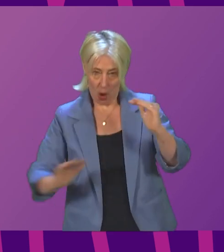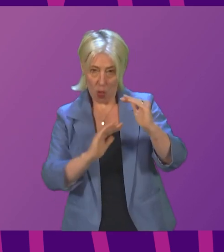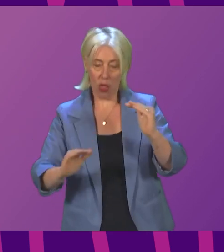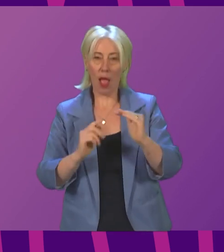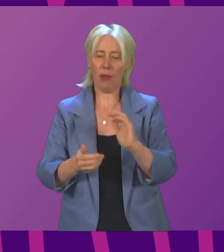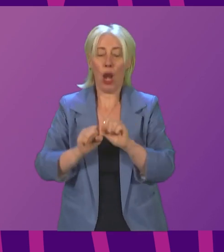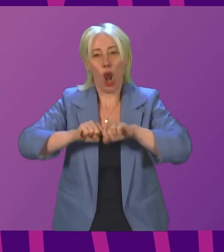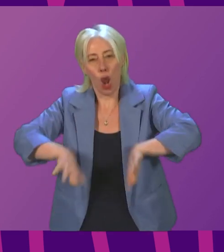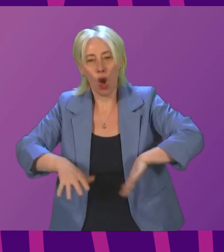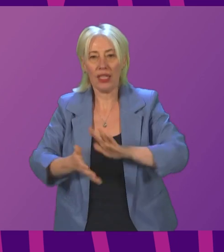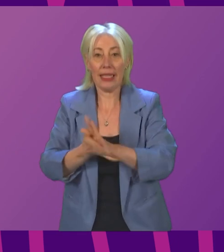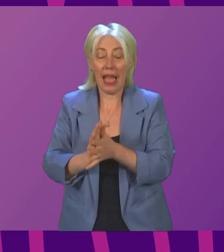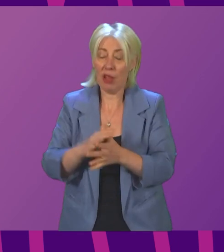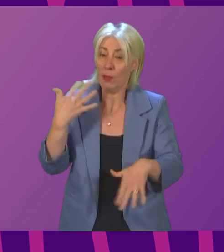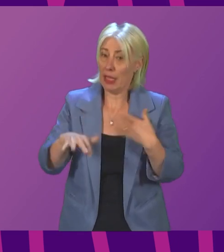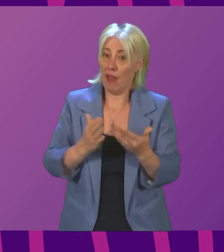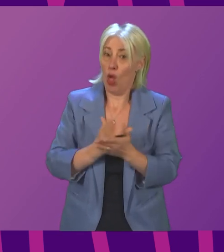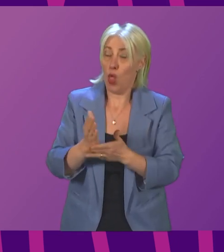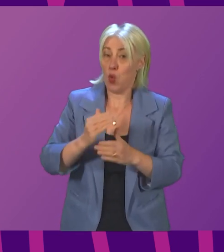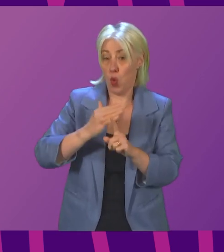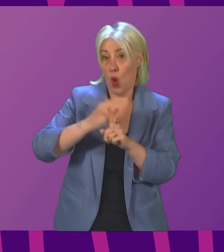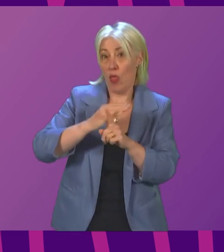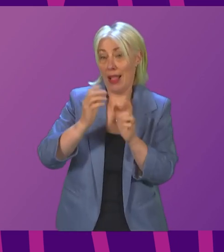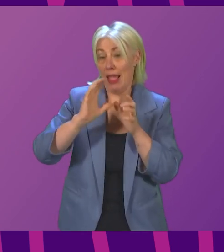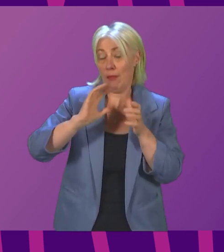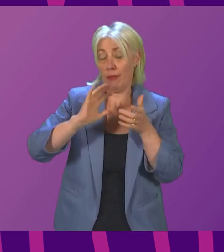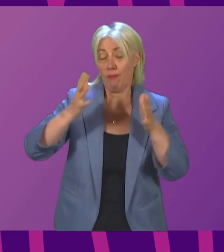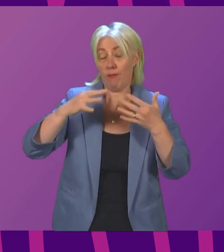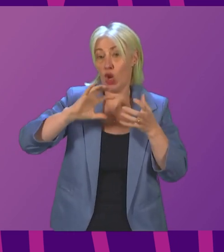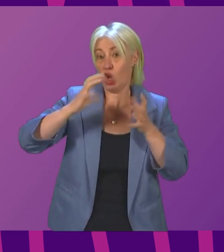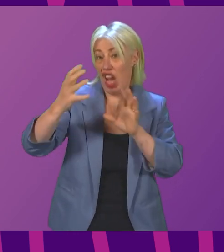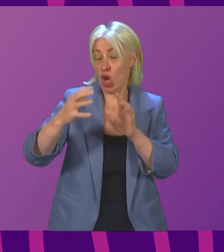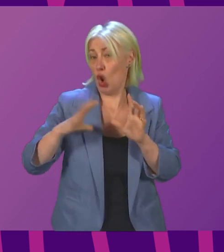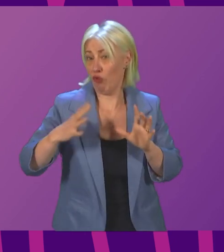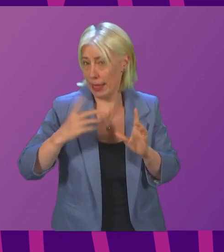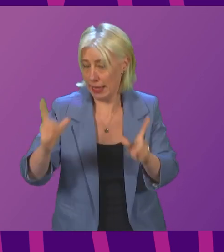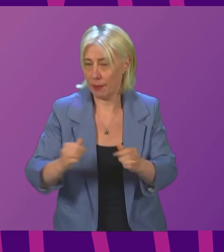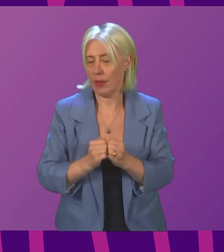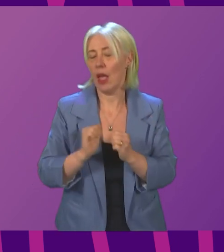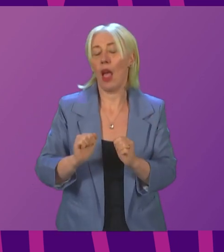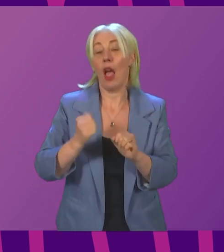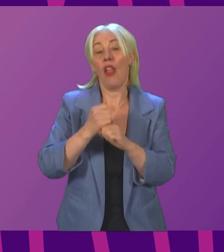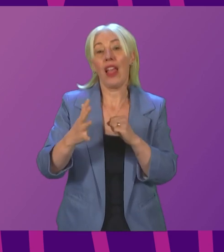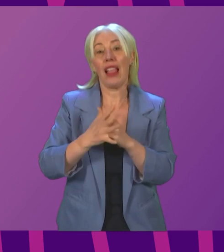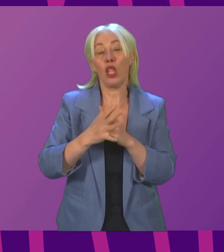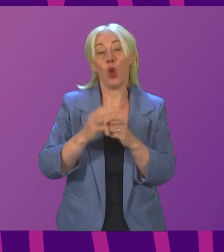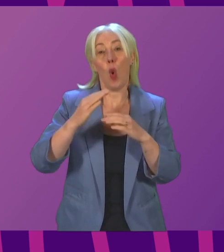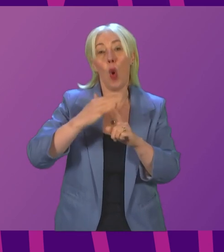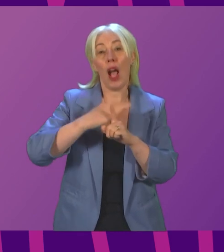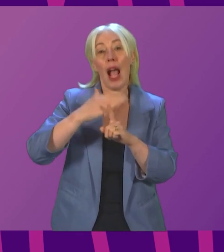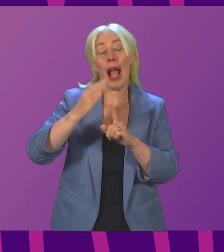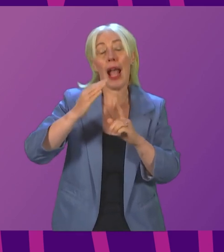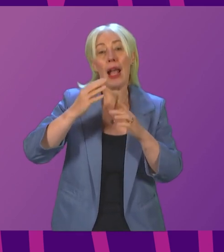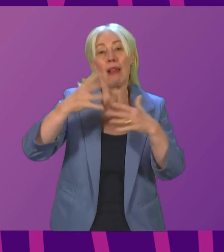are already suffering as a result of the climate change they have done so little to cause. The Glasgow Climate Pact does represent